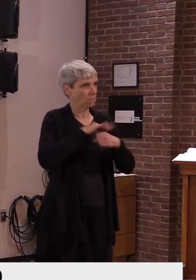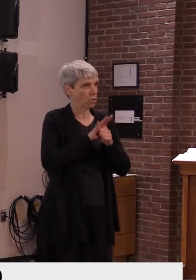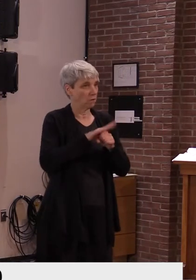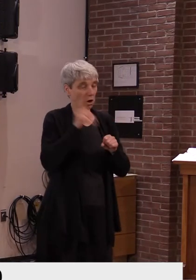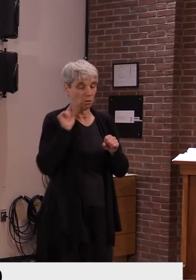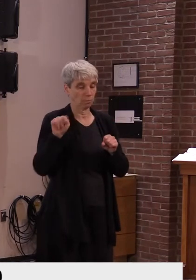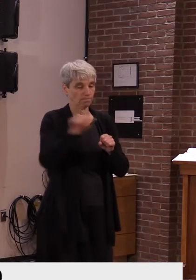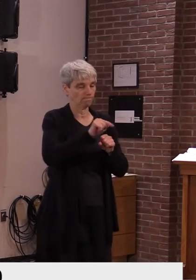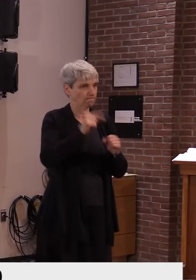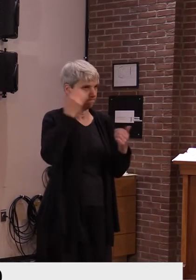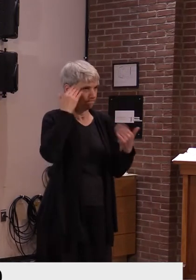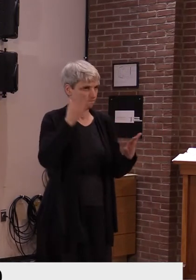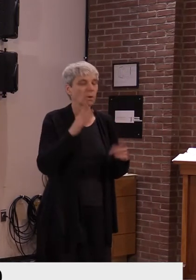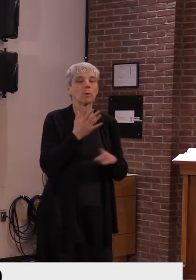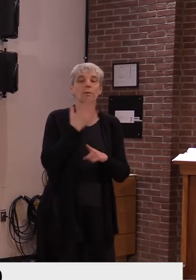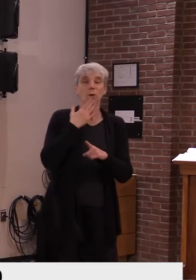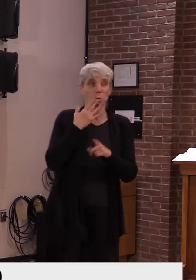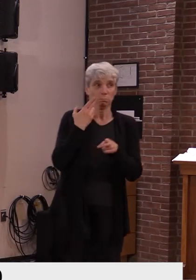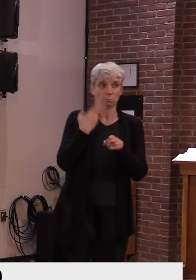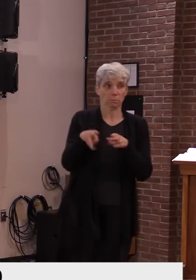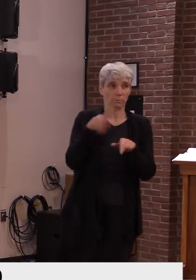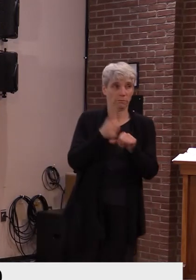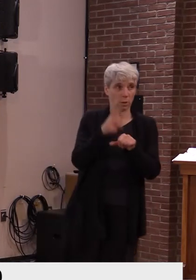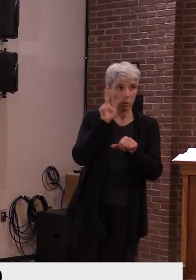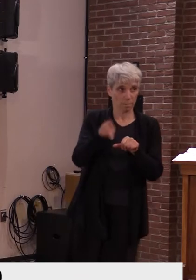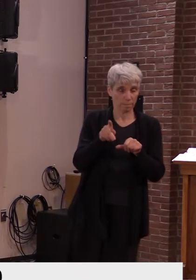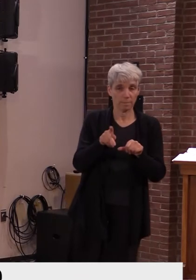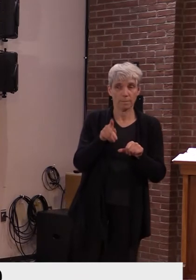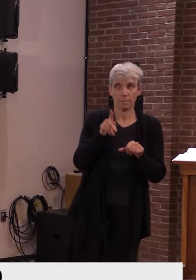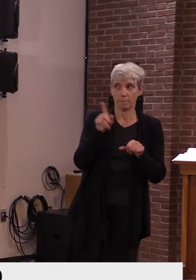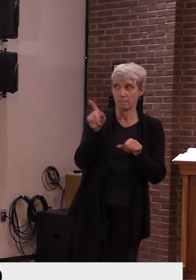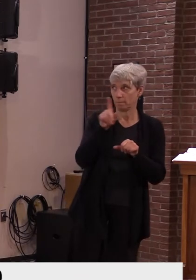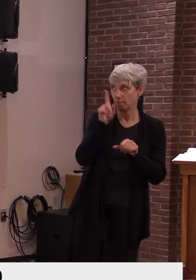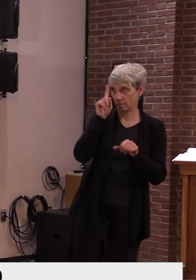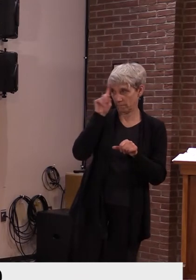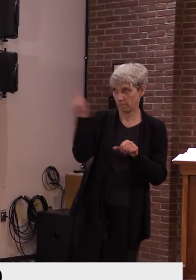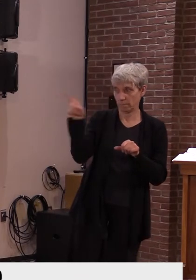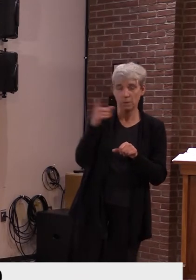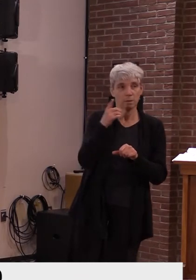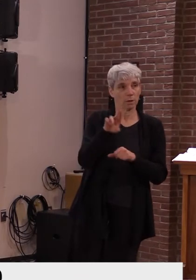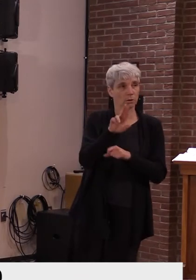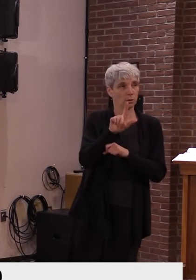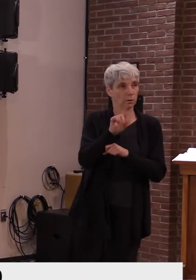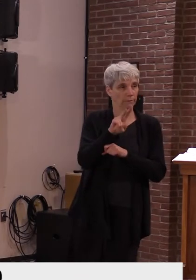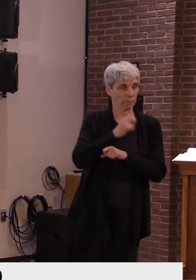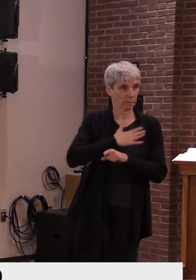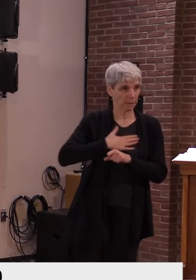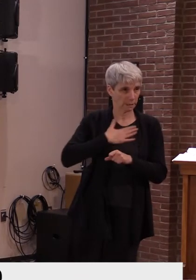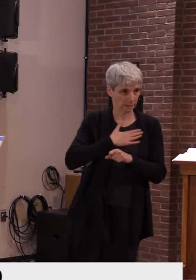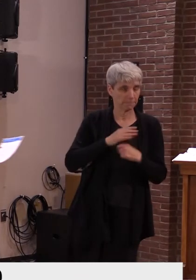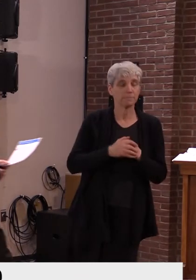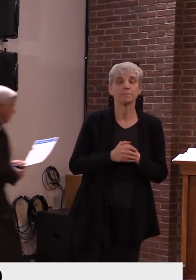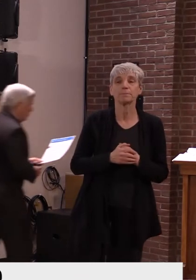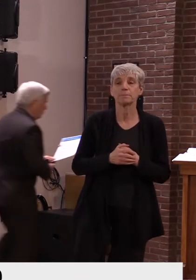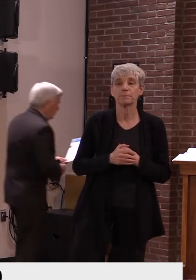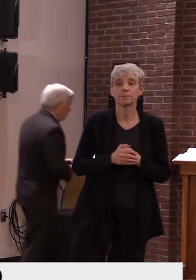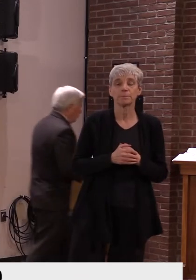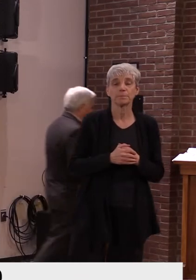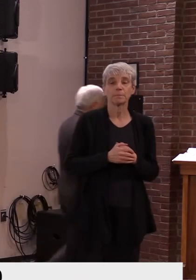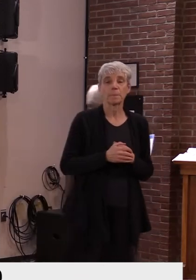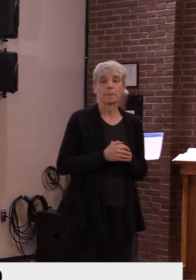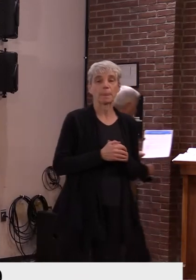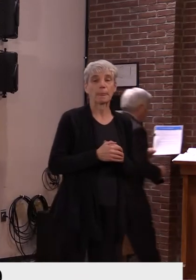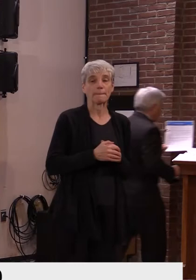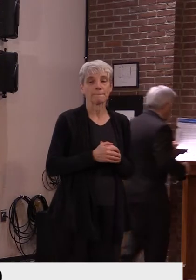Thank you very much. And then as a quick, um, this is probably for Dr. Levine. Um, we're getting questions from parents whose